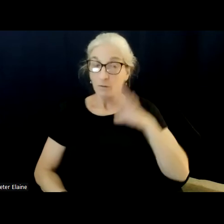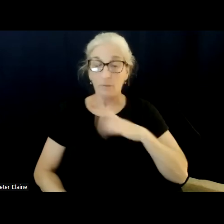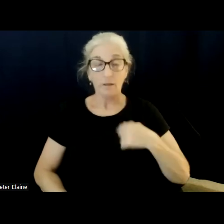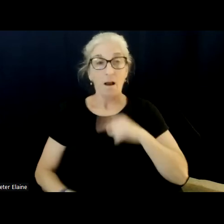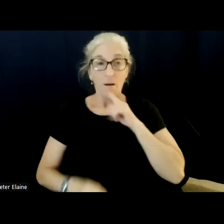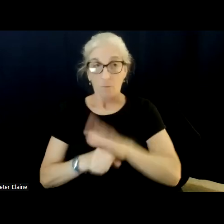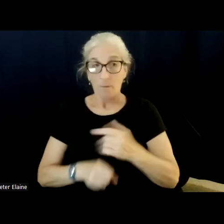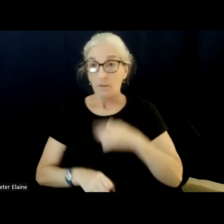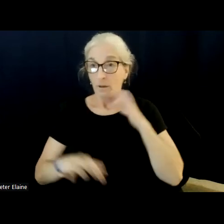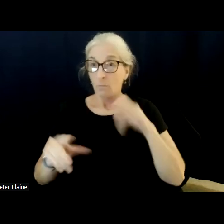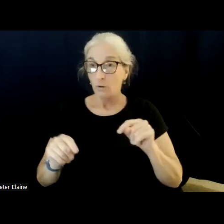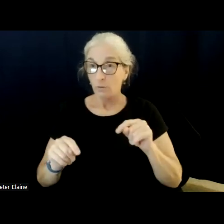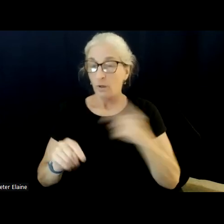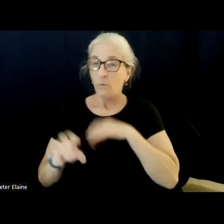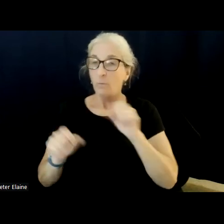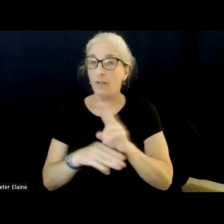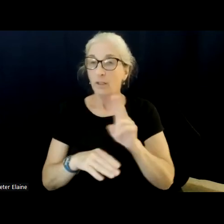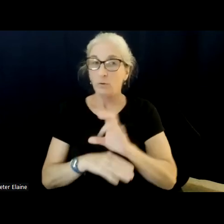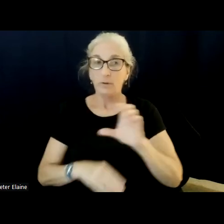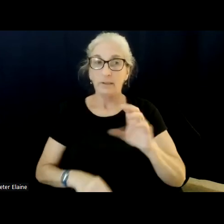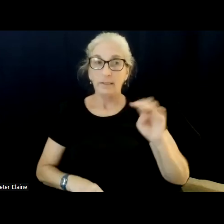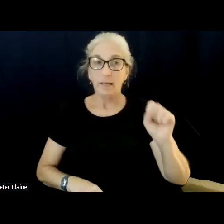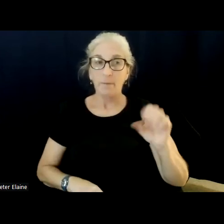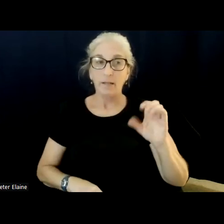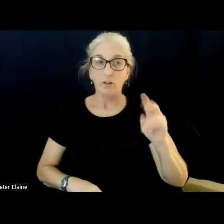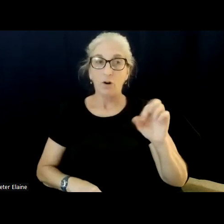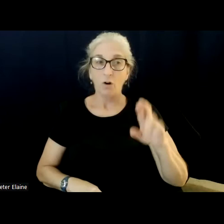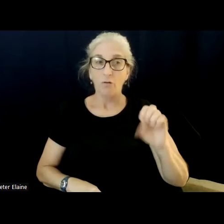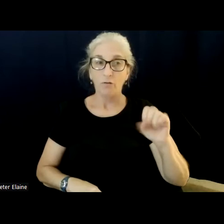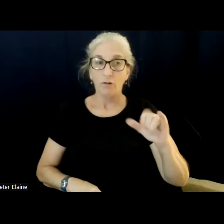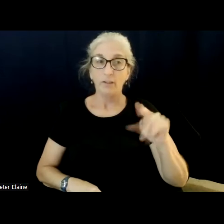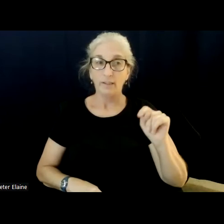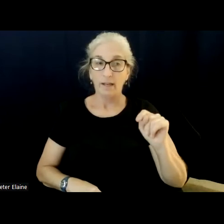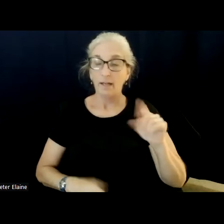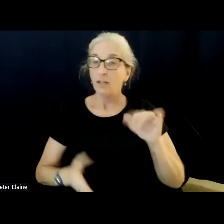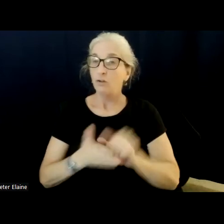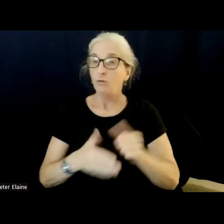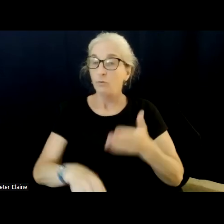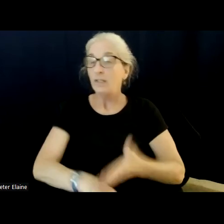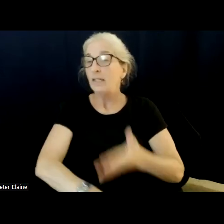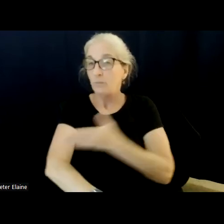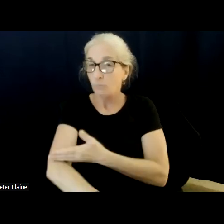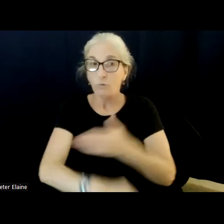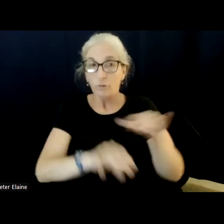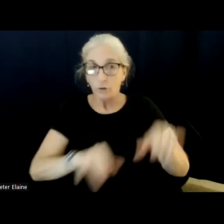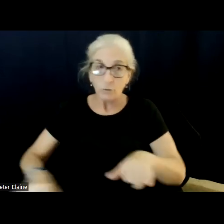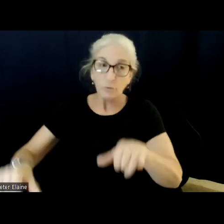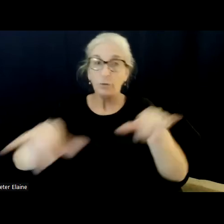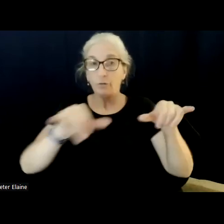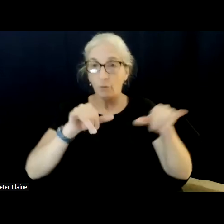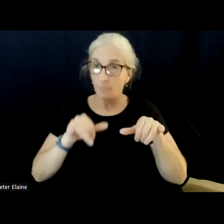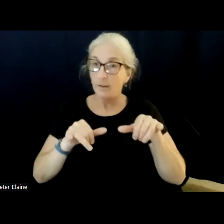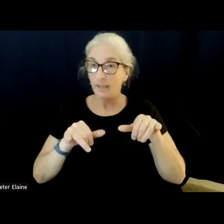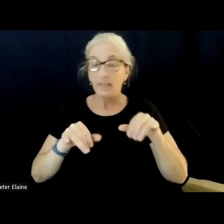inherent in the Medicaid waiver process to perhaps increase uniformity across states to make the programs more predictable and